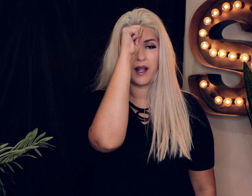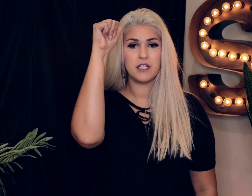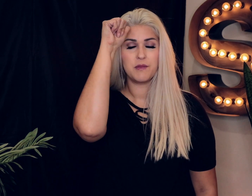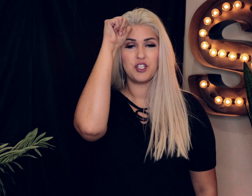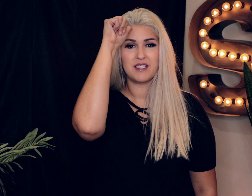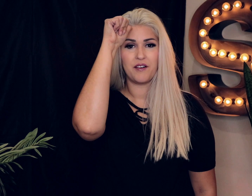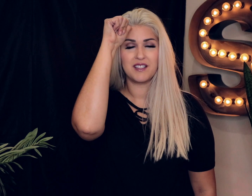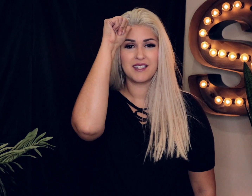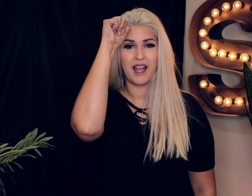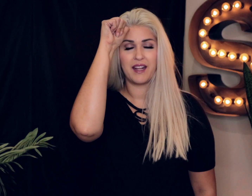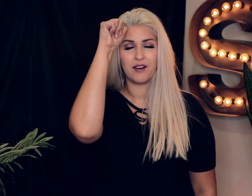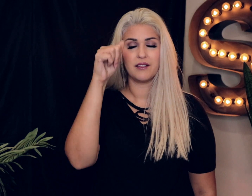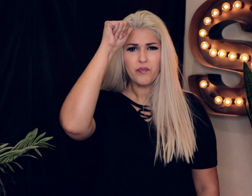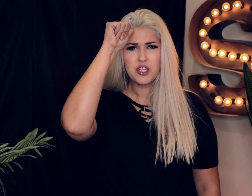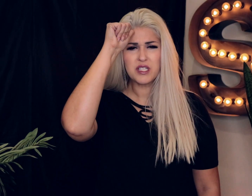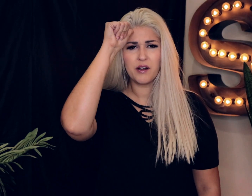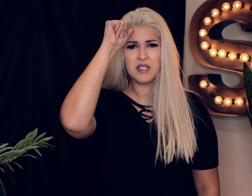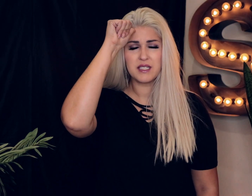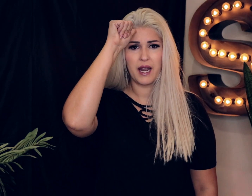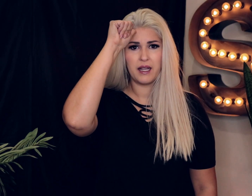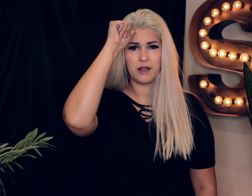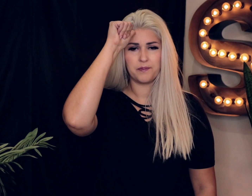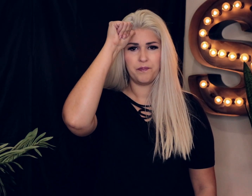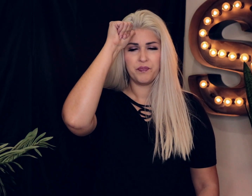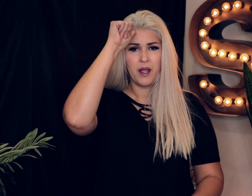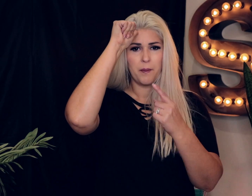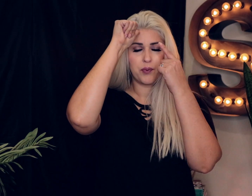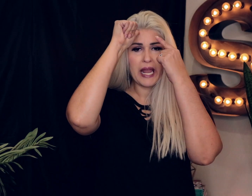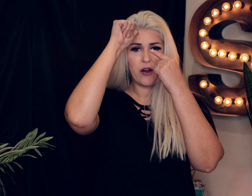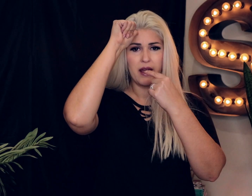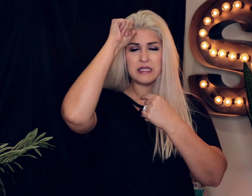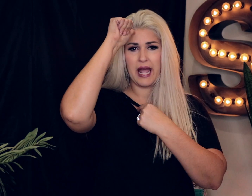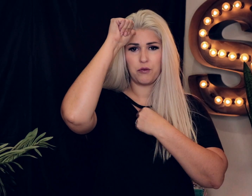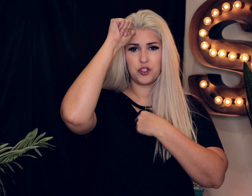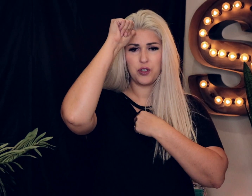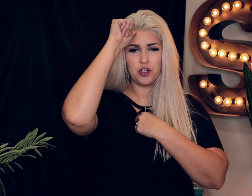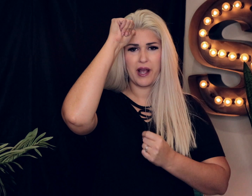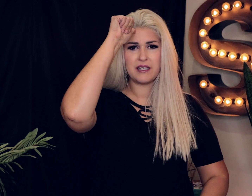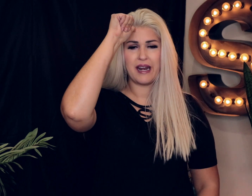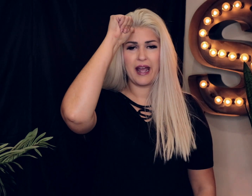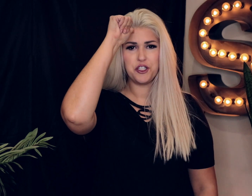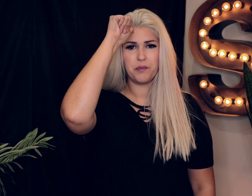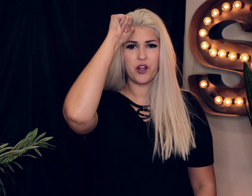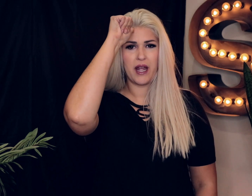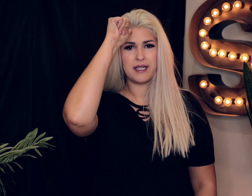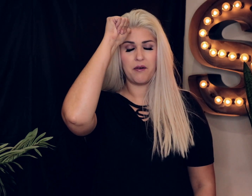eyes just off to the side here just off to the side here bring your hand down to your chest and as you bring your hand down